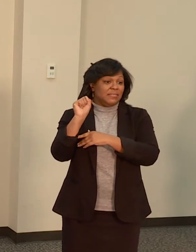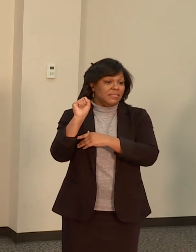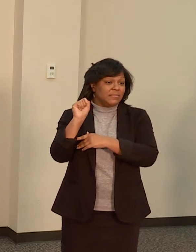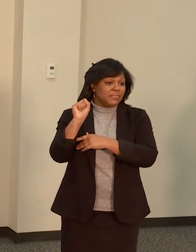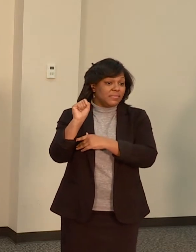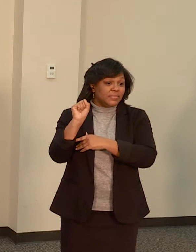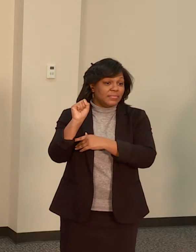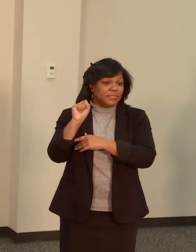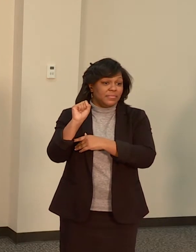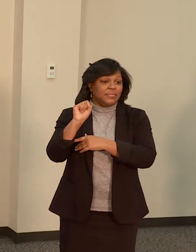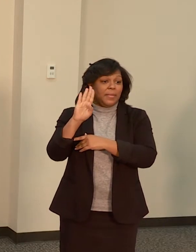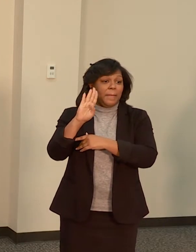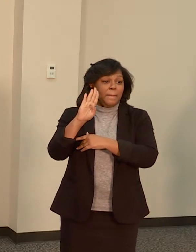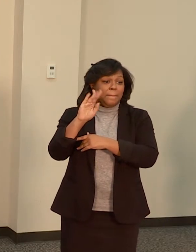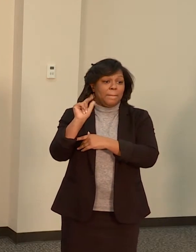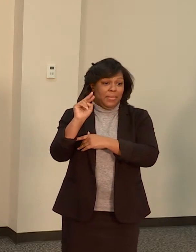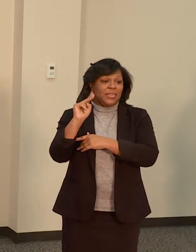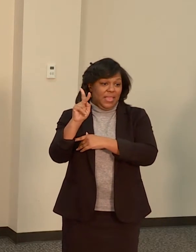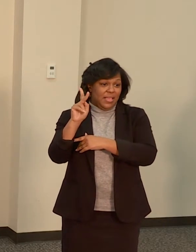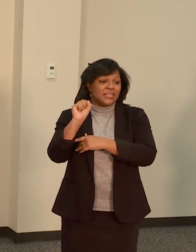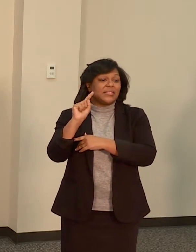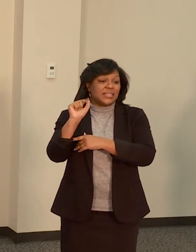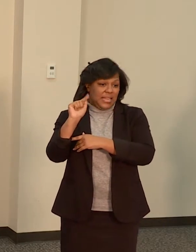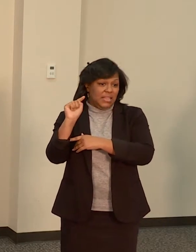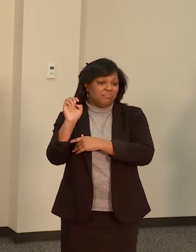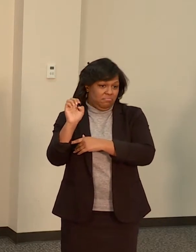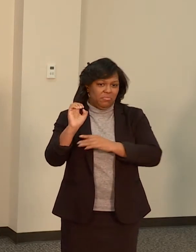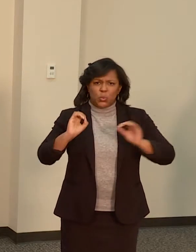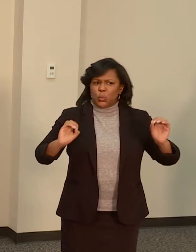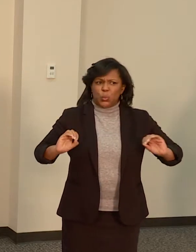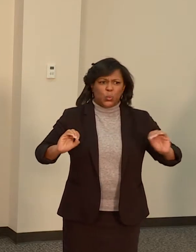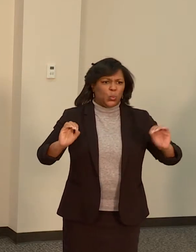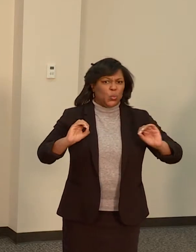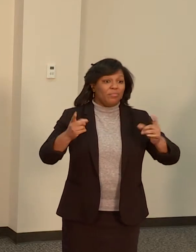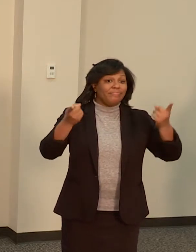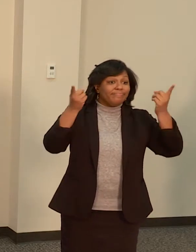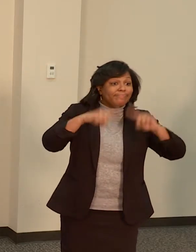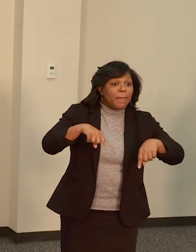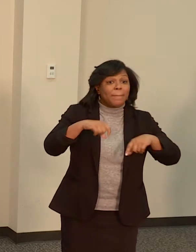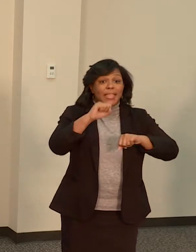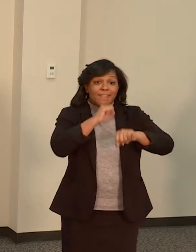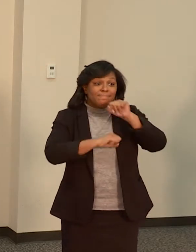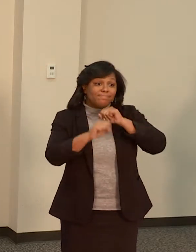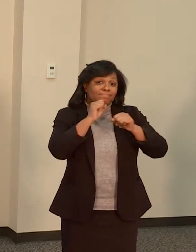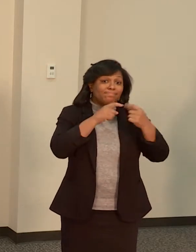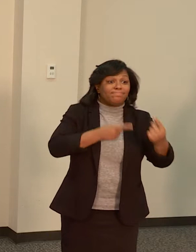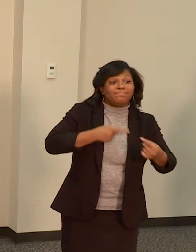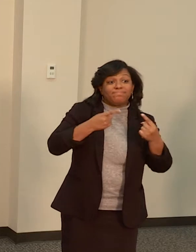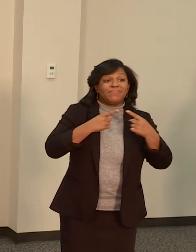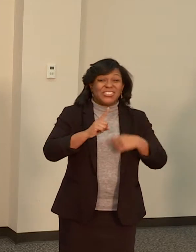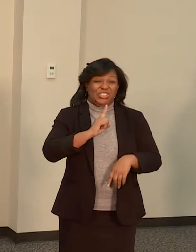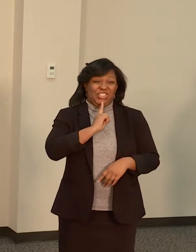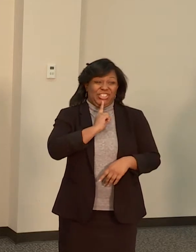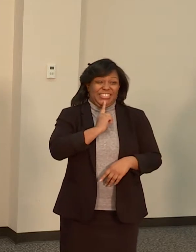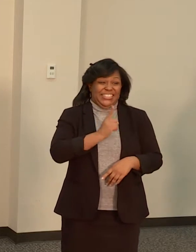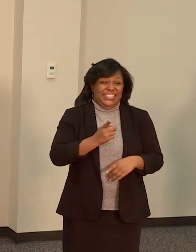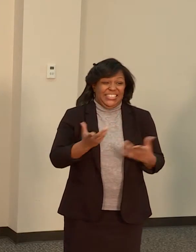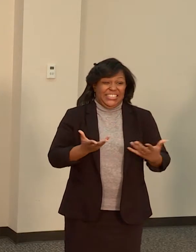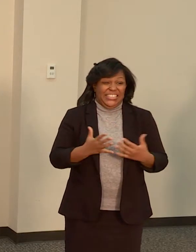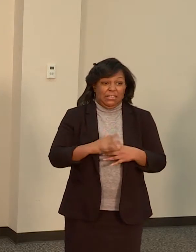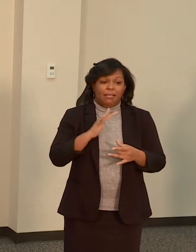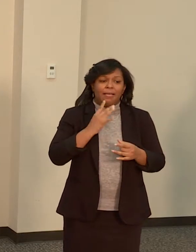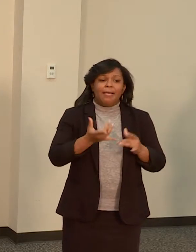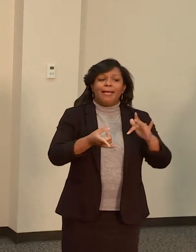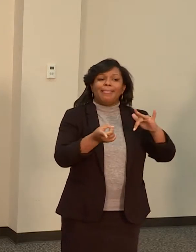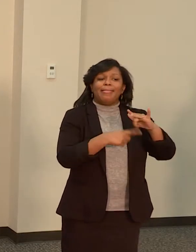and failures of society, one of which is a lack of stabilized housing, and so we felt that it was incumbent on all of us